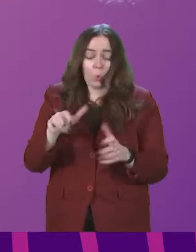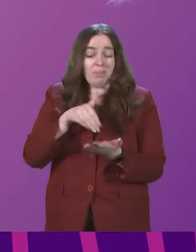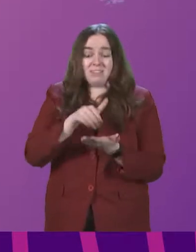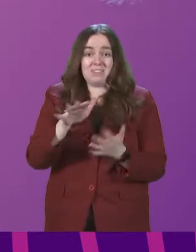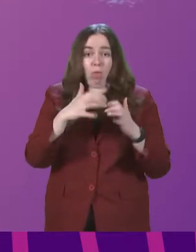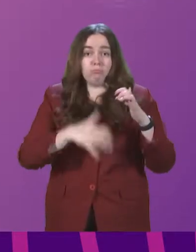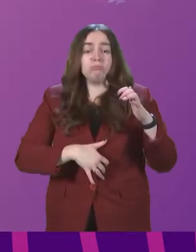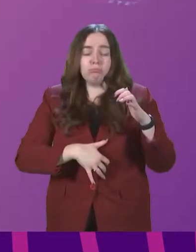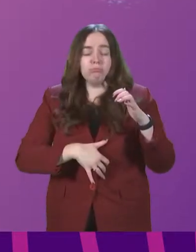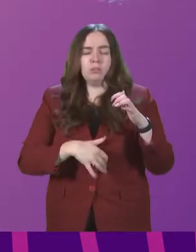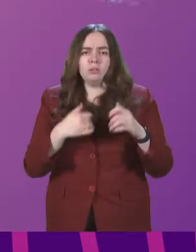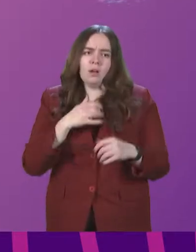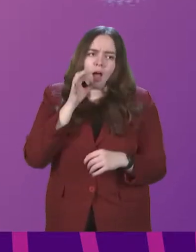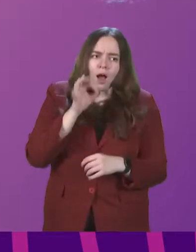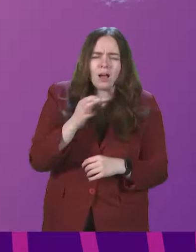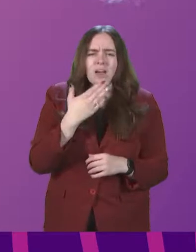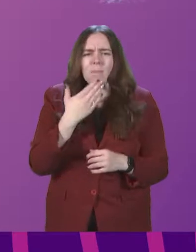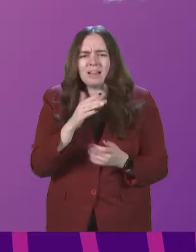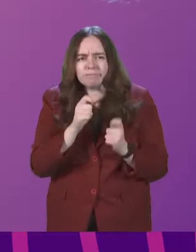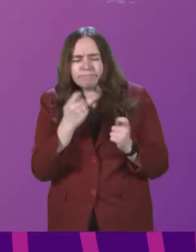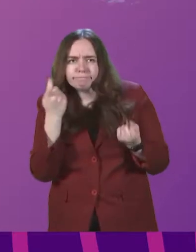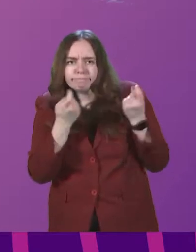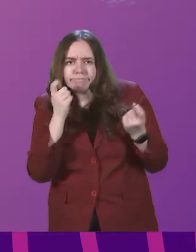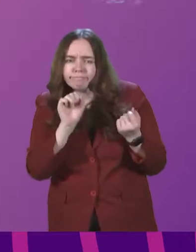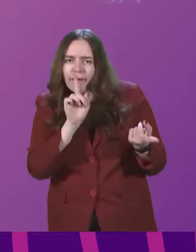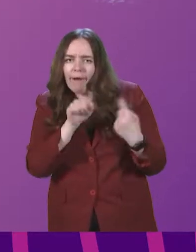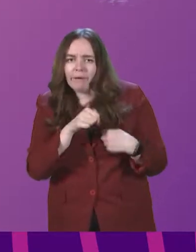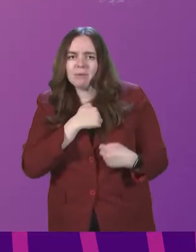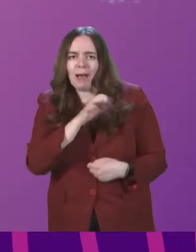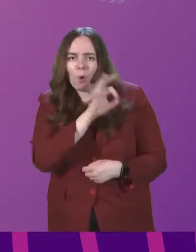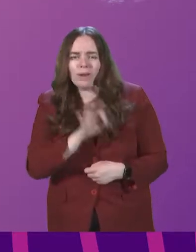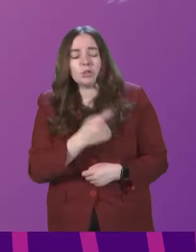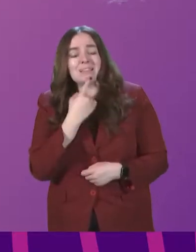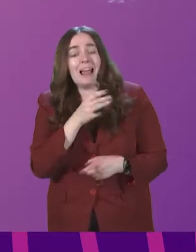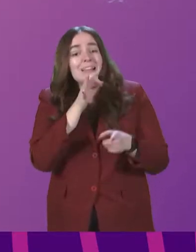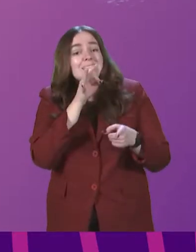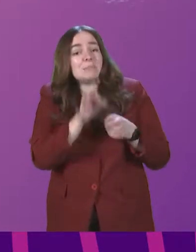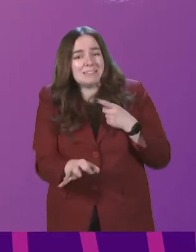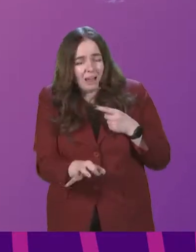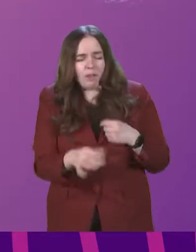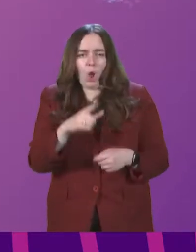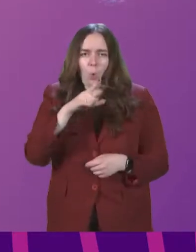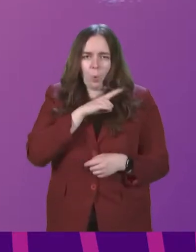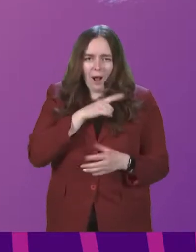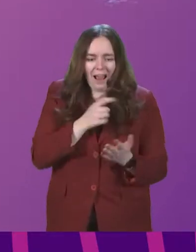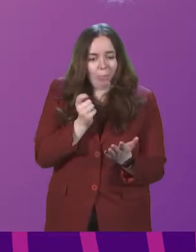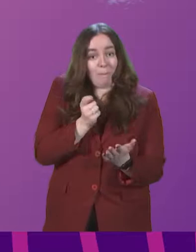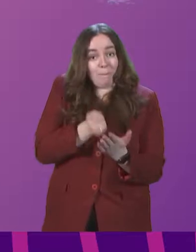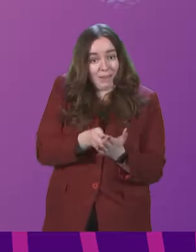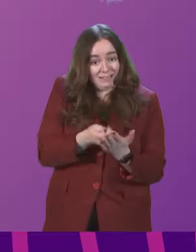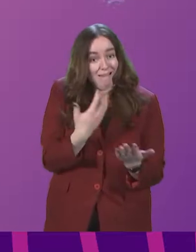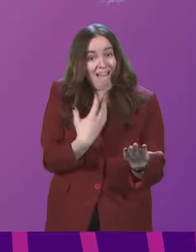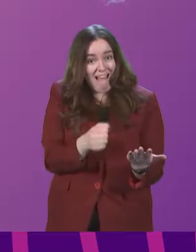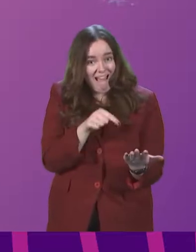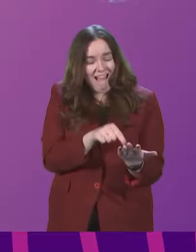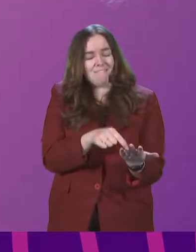collapsed, so I would ask her to reconsider her answer to my question and tell us specifically why the bids that were on the table were